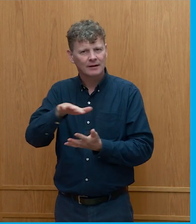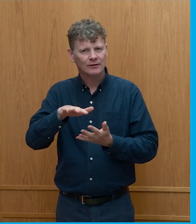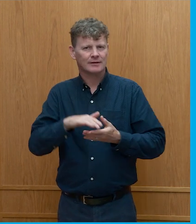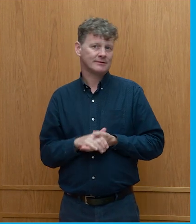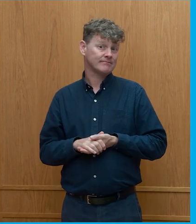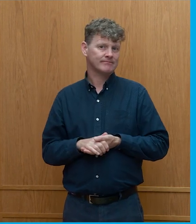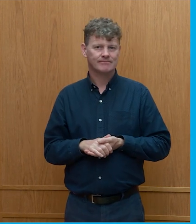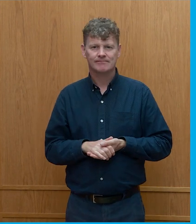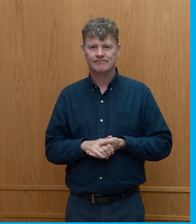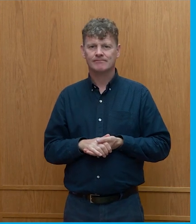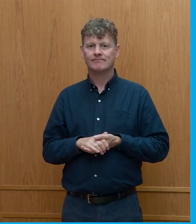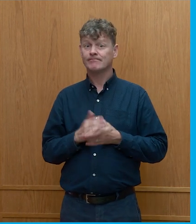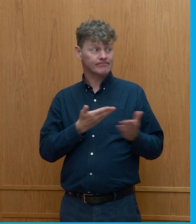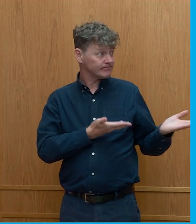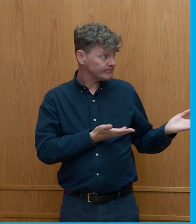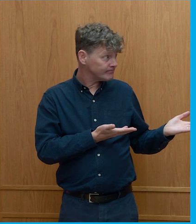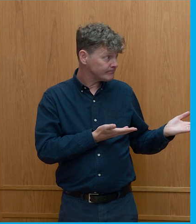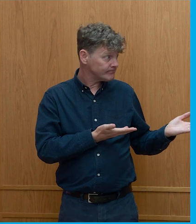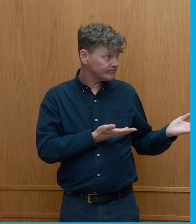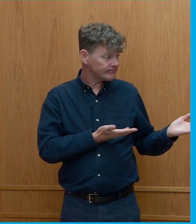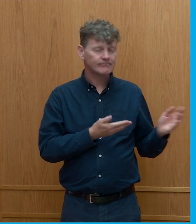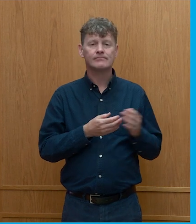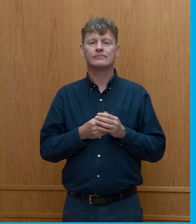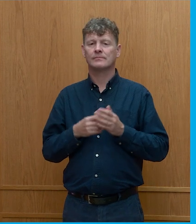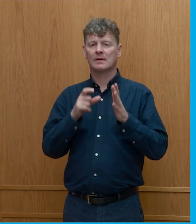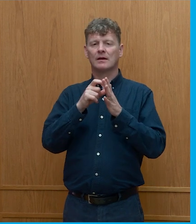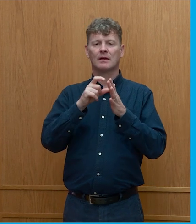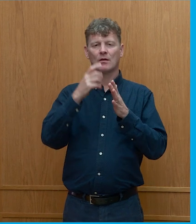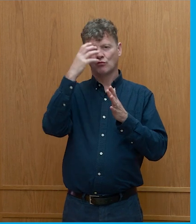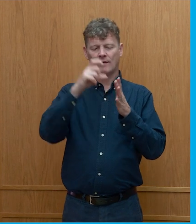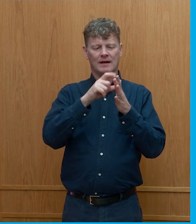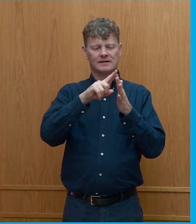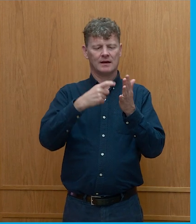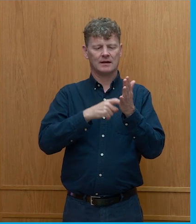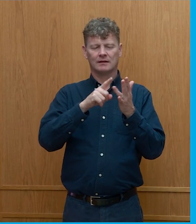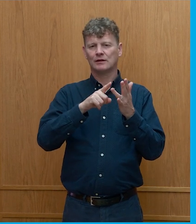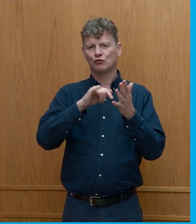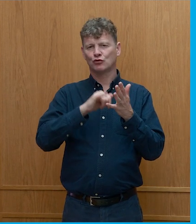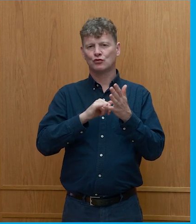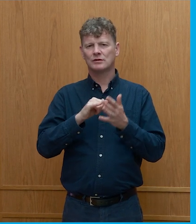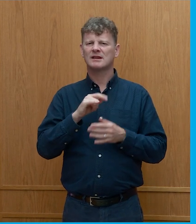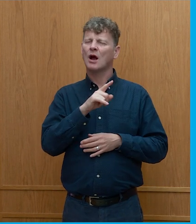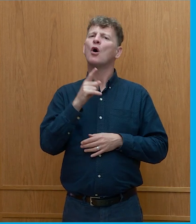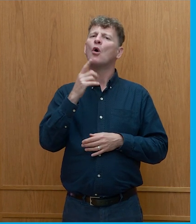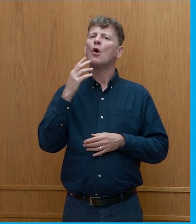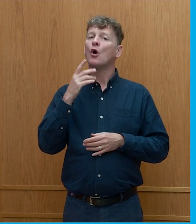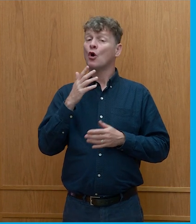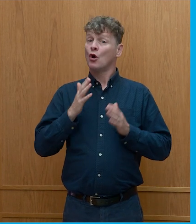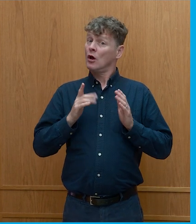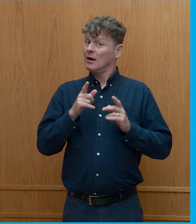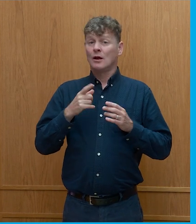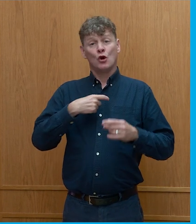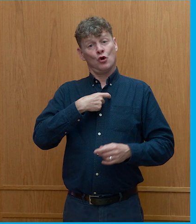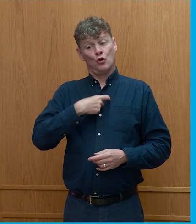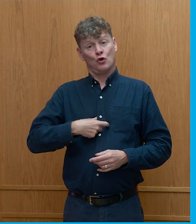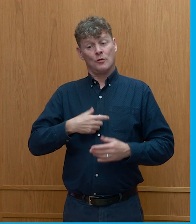any other I think also one's human behavior is like it always goes